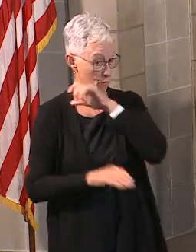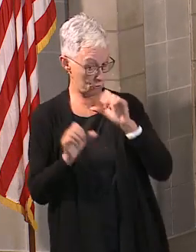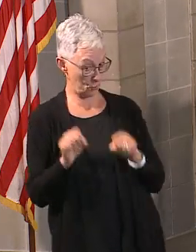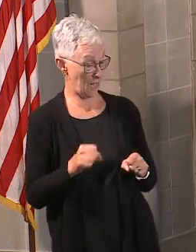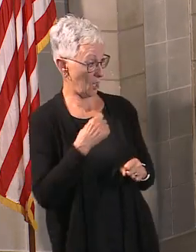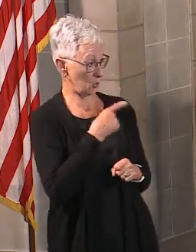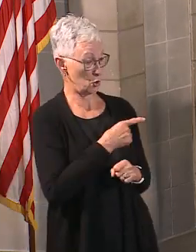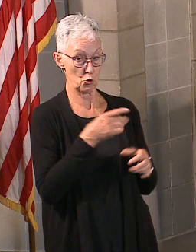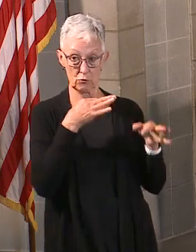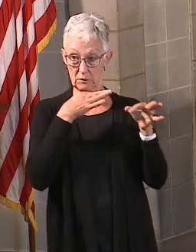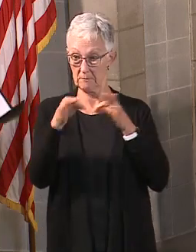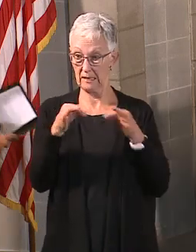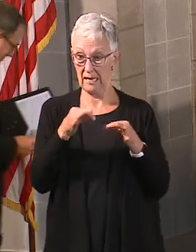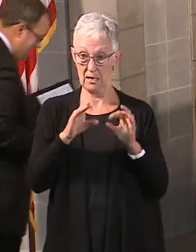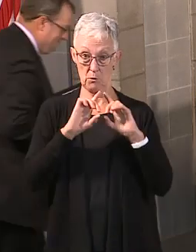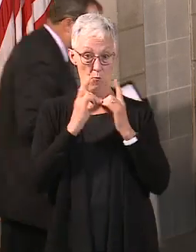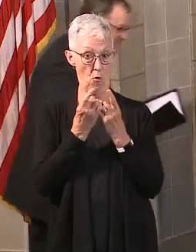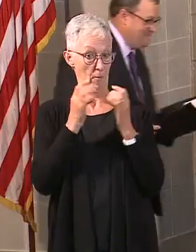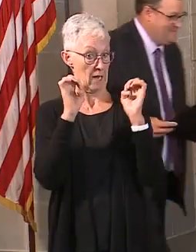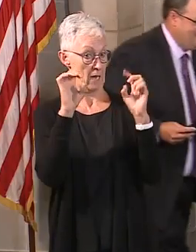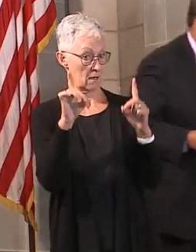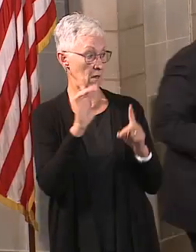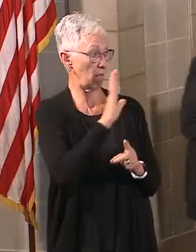progress the Department of Education has made? Absolutely.